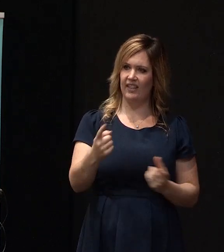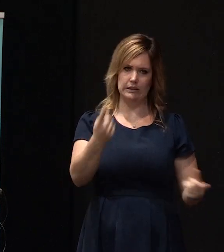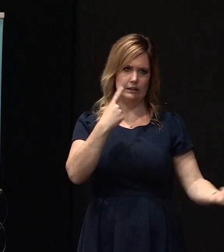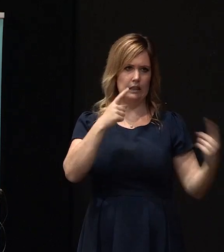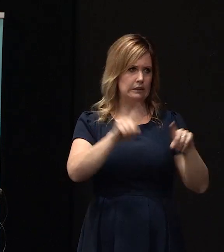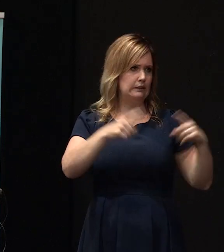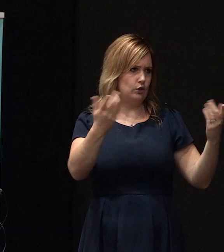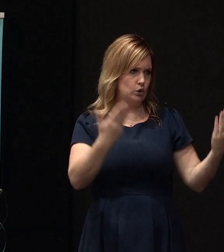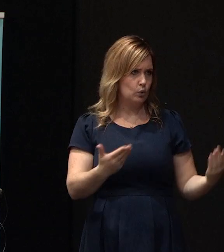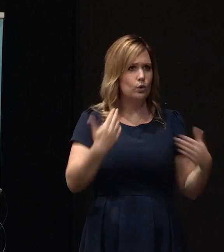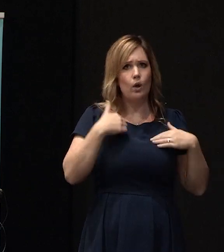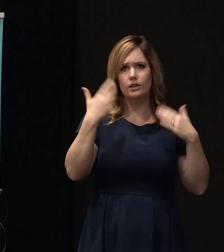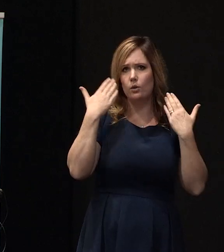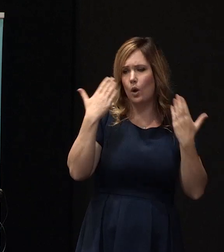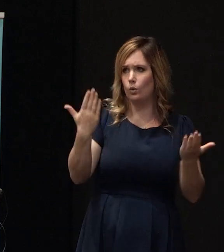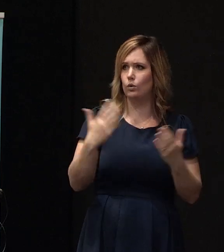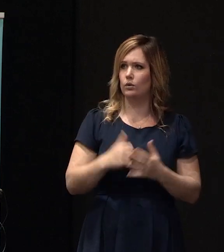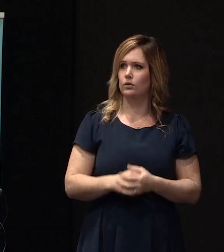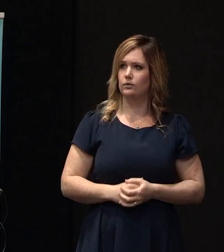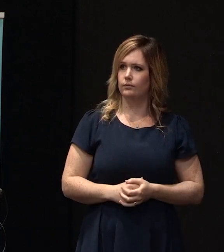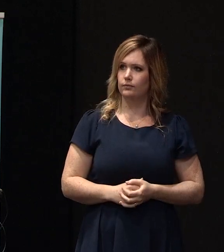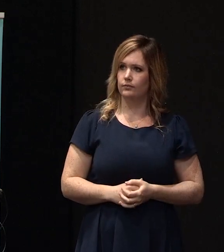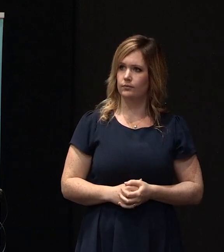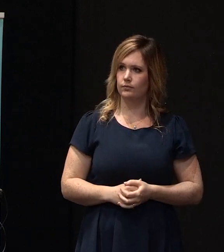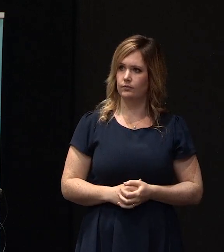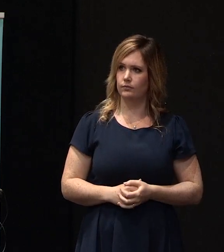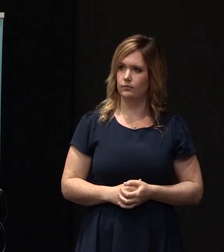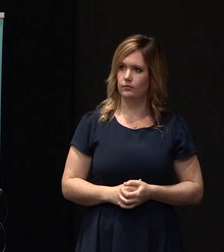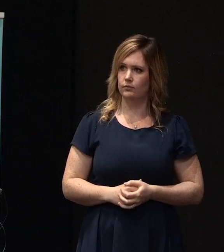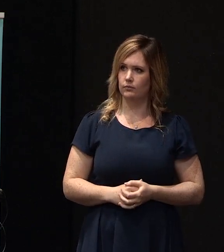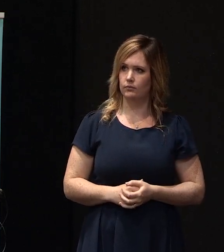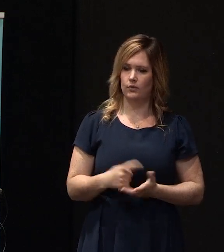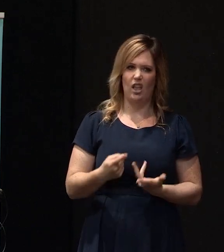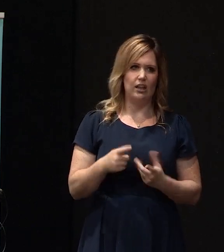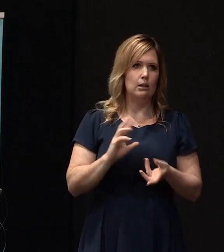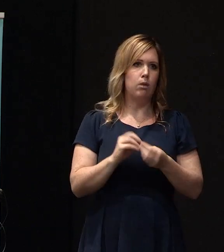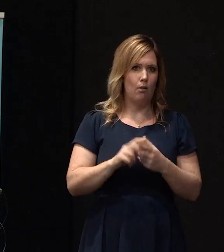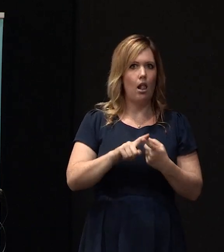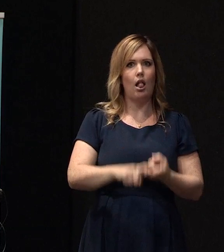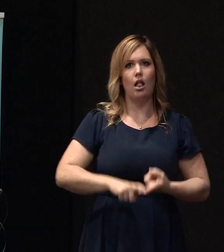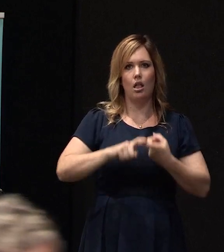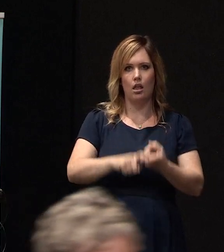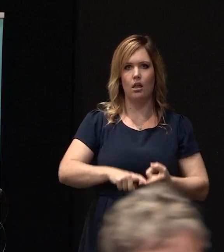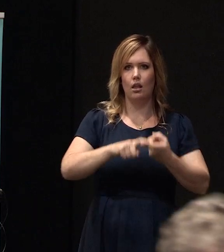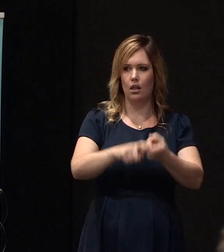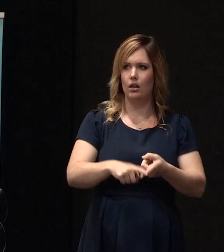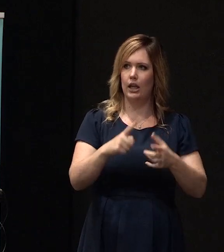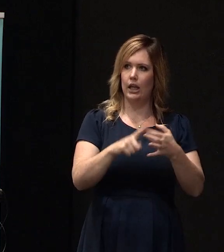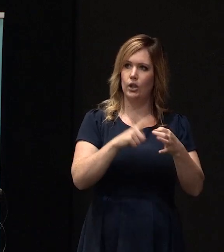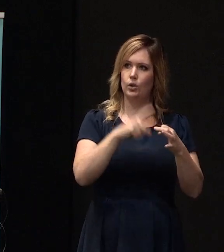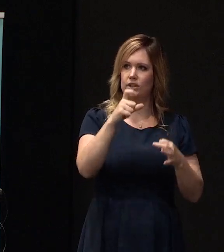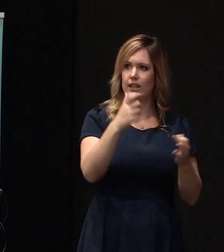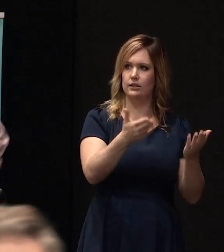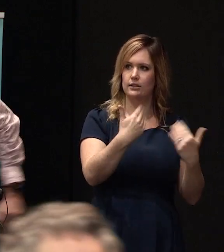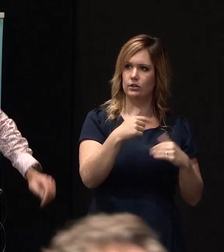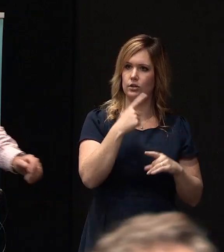you know, I don't know, when they will meet or what. I mean, it's lingering, you know. Since the UQC has granted me one